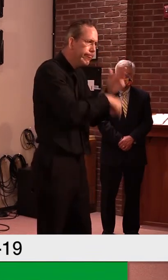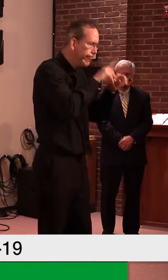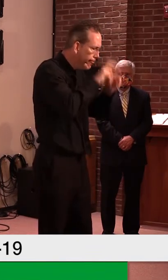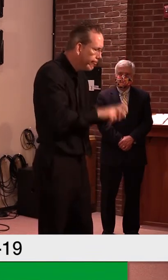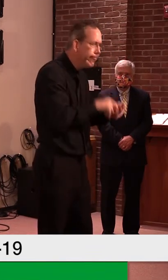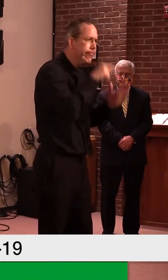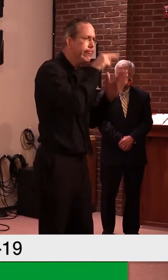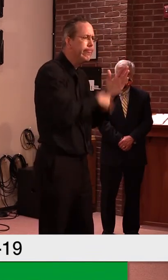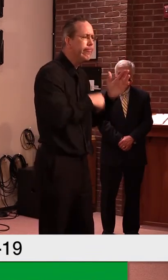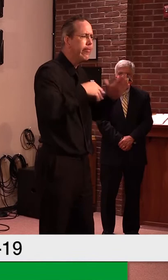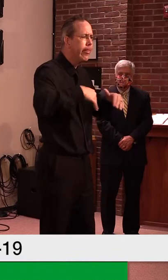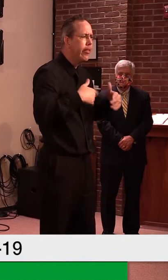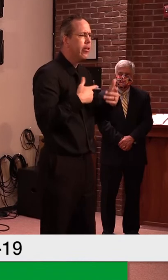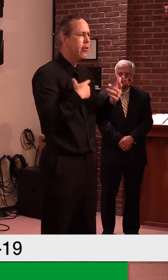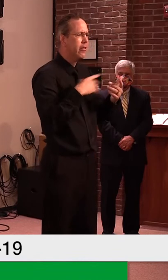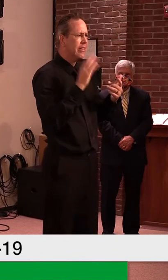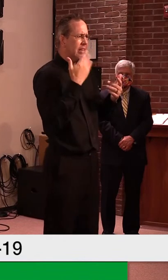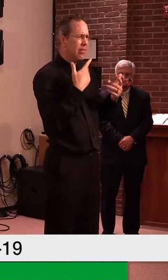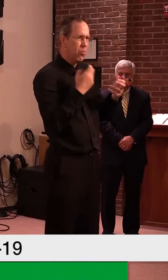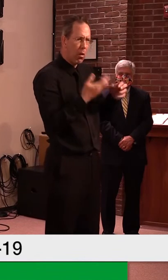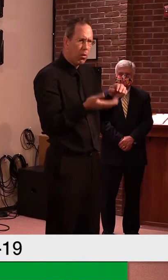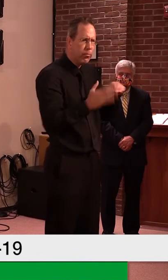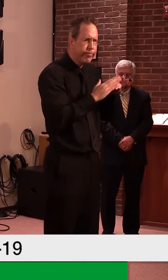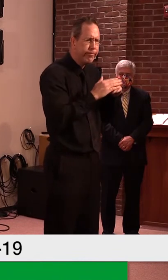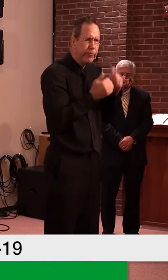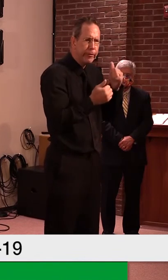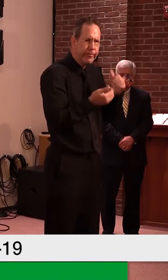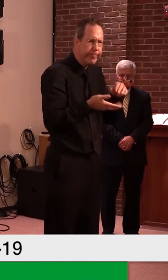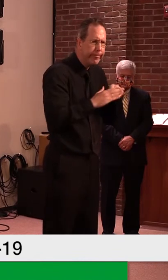What, what it was the taxes do they want, do they want to pay?